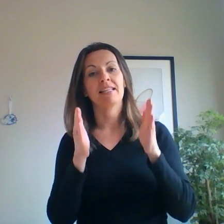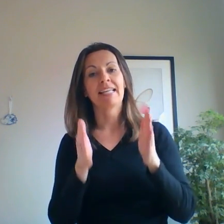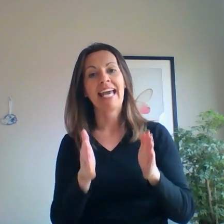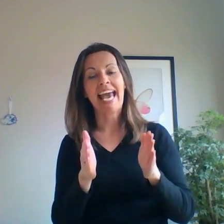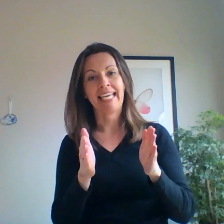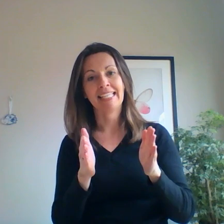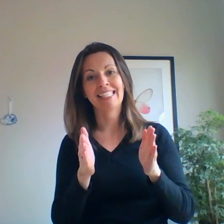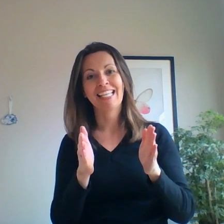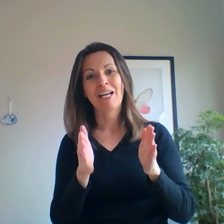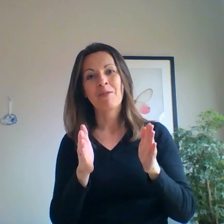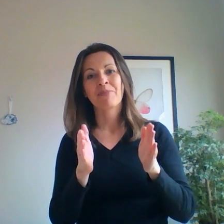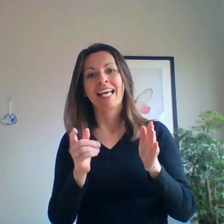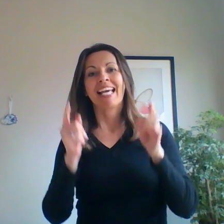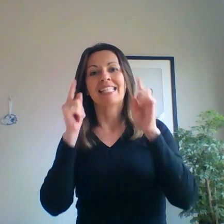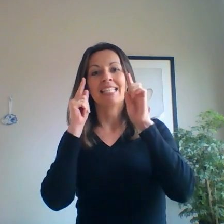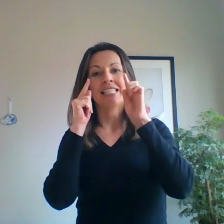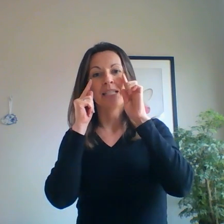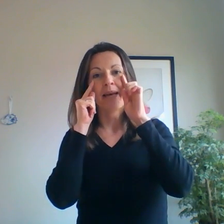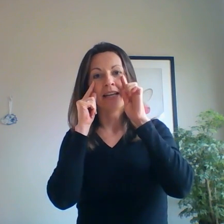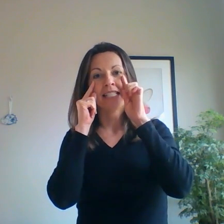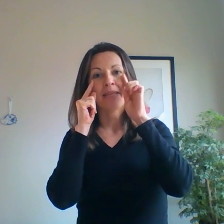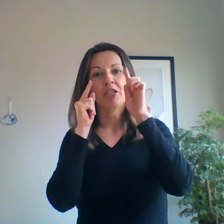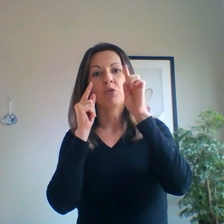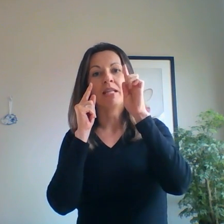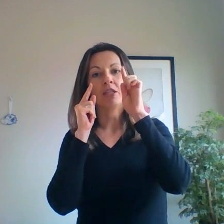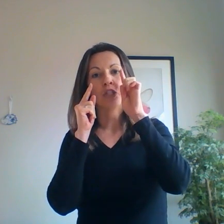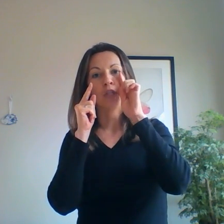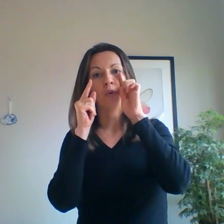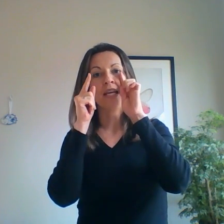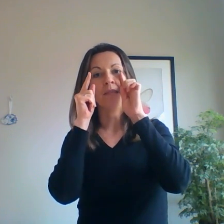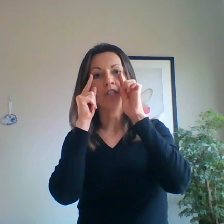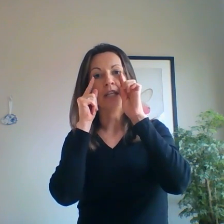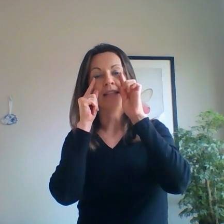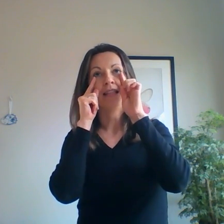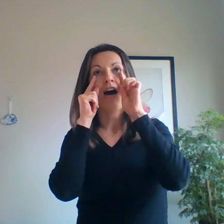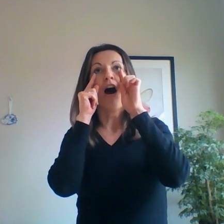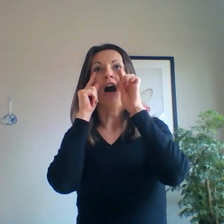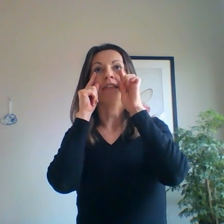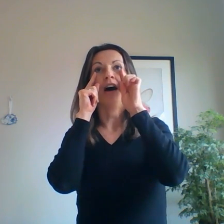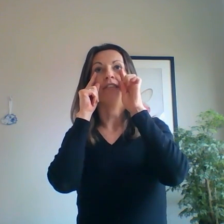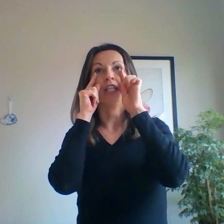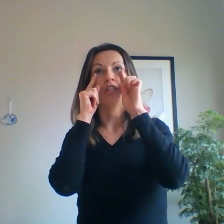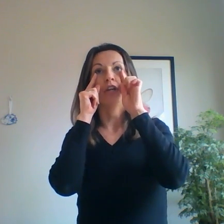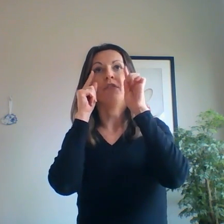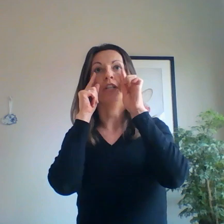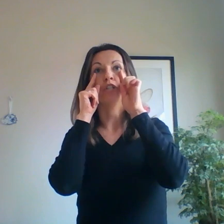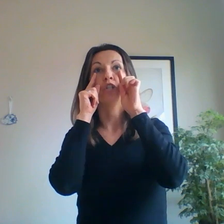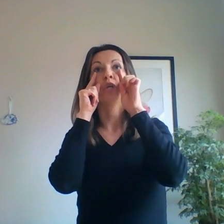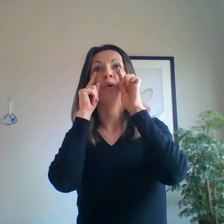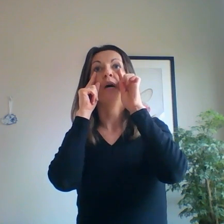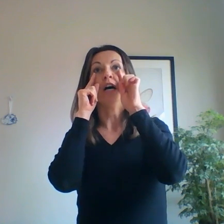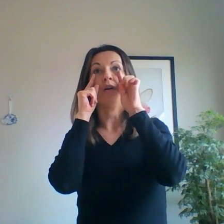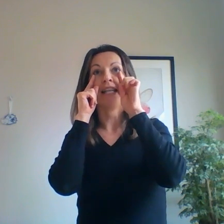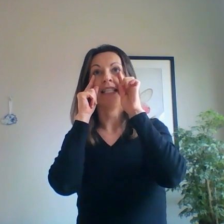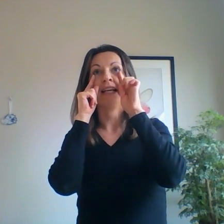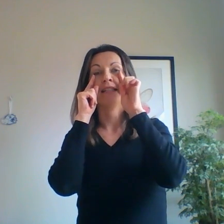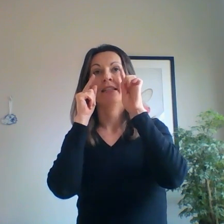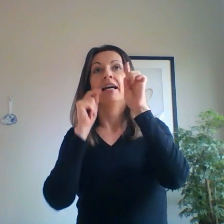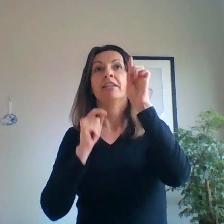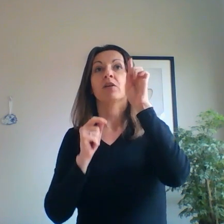case, it's the disparity between the two images of the two retinas. The